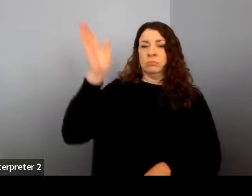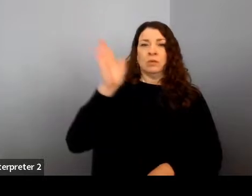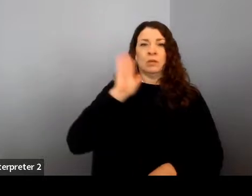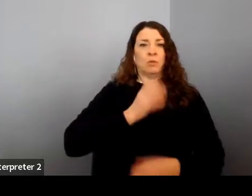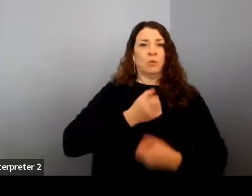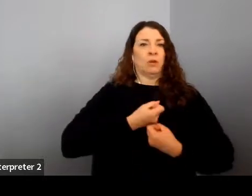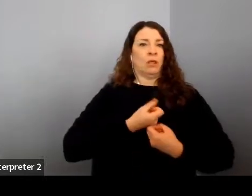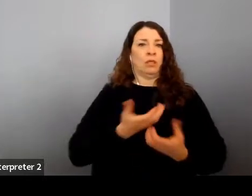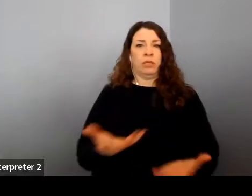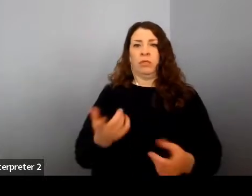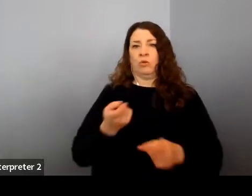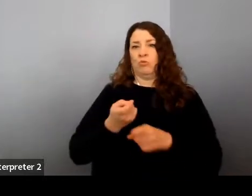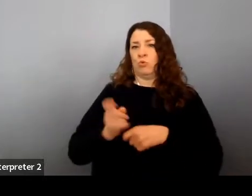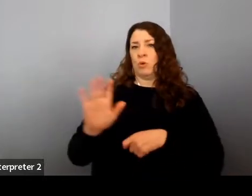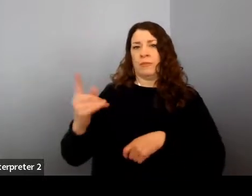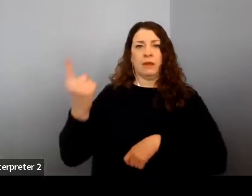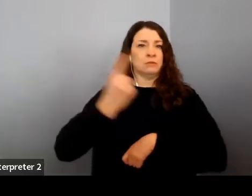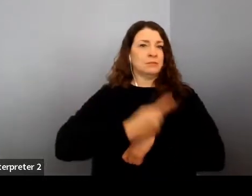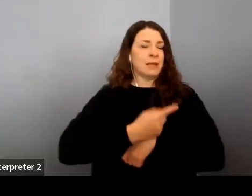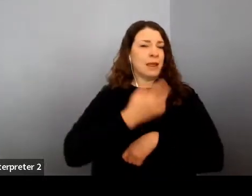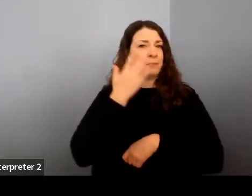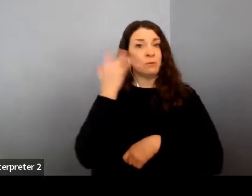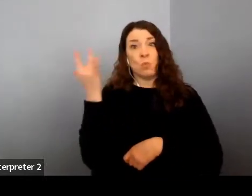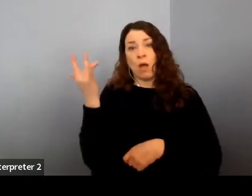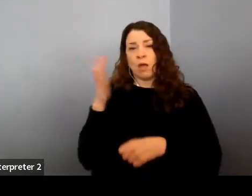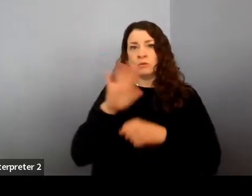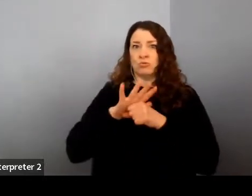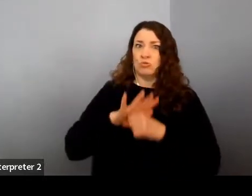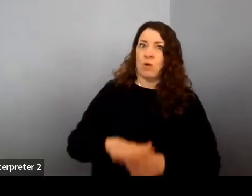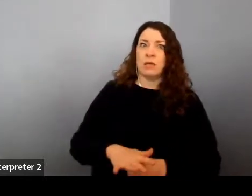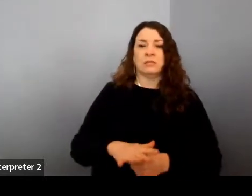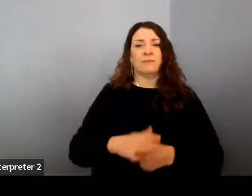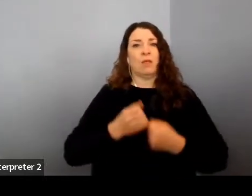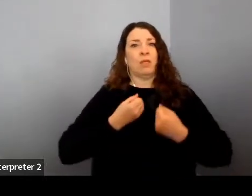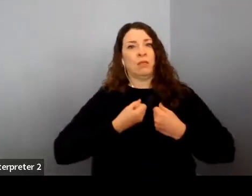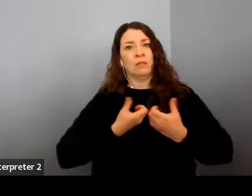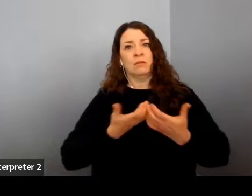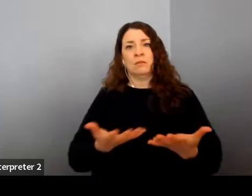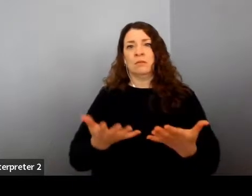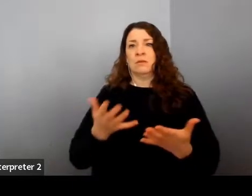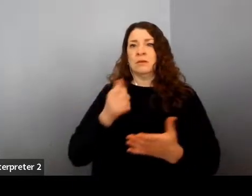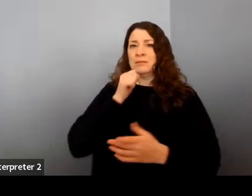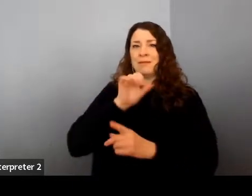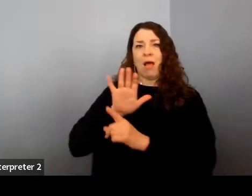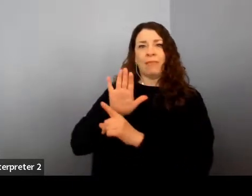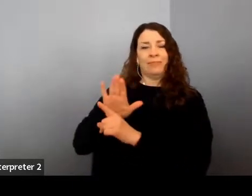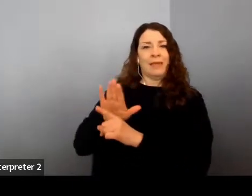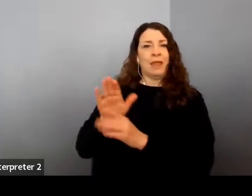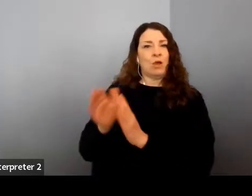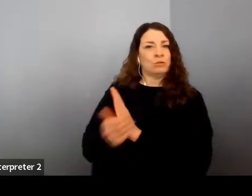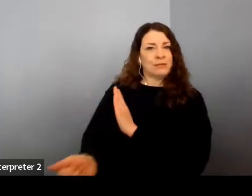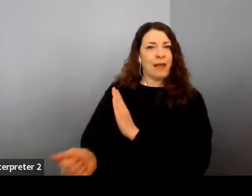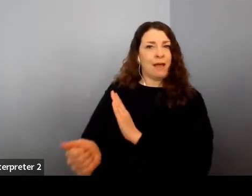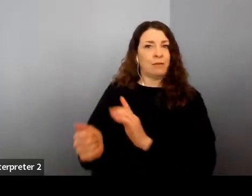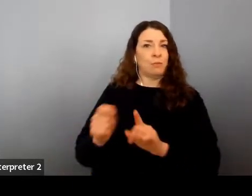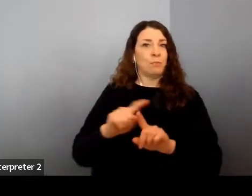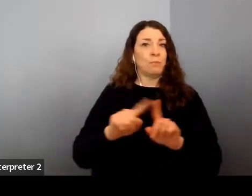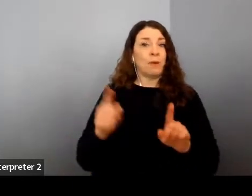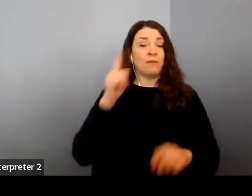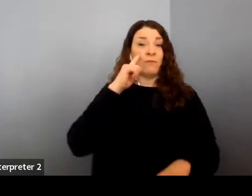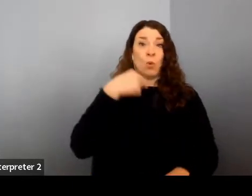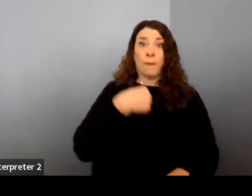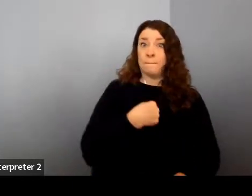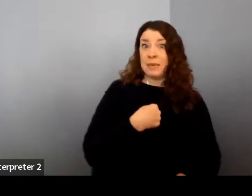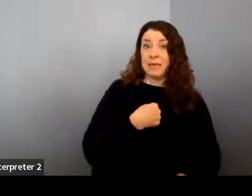focus for the rest of the day, because it's either so stressful or so draining, or, you know, it's just not their thing. Whereas for me, I'm drawing